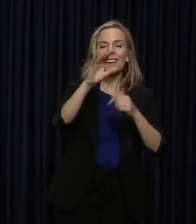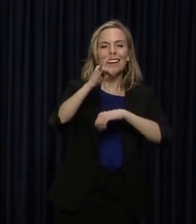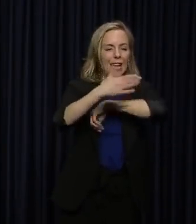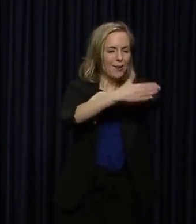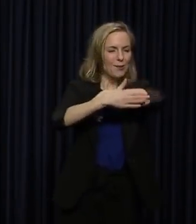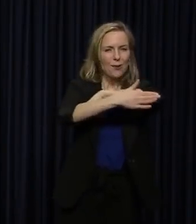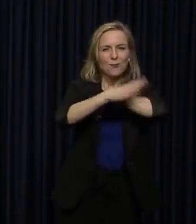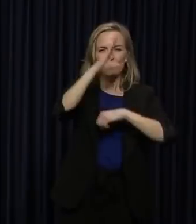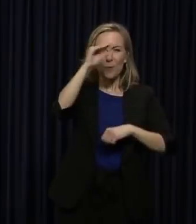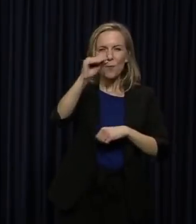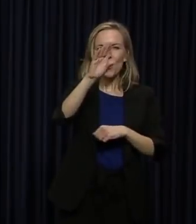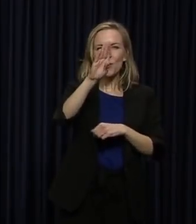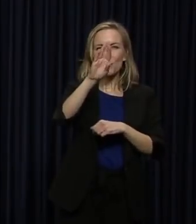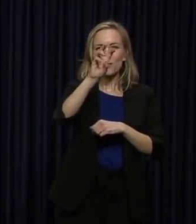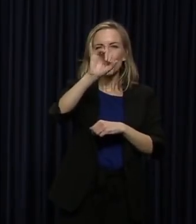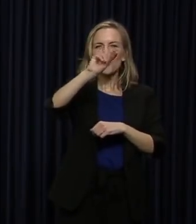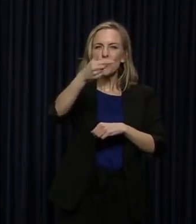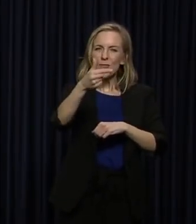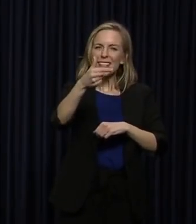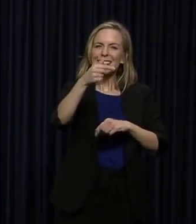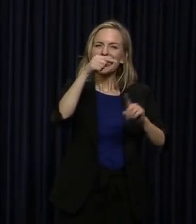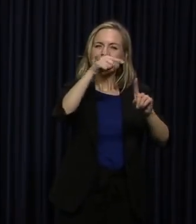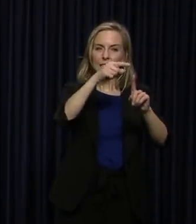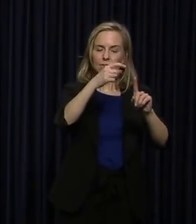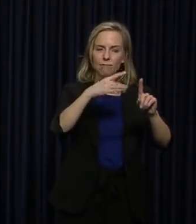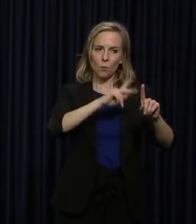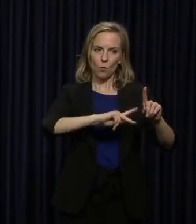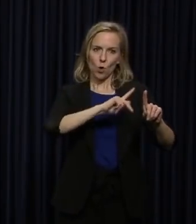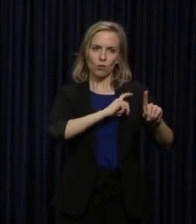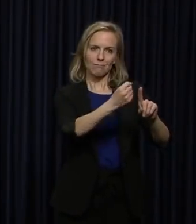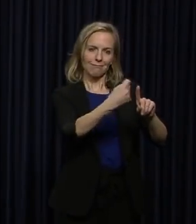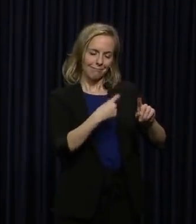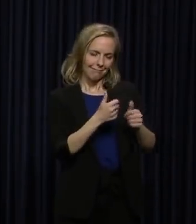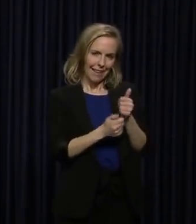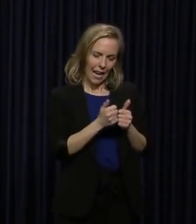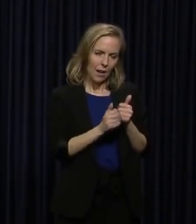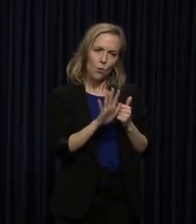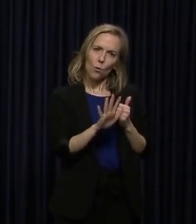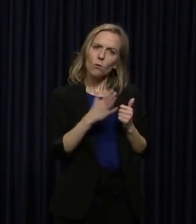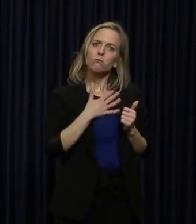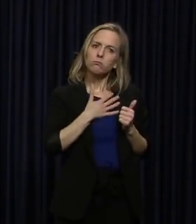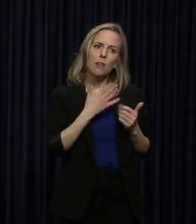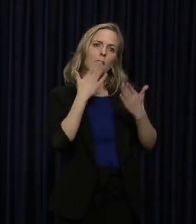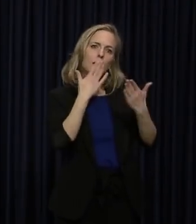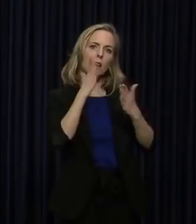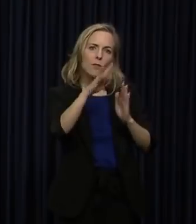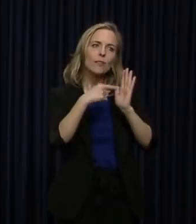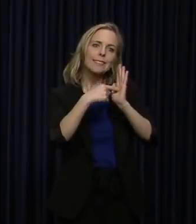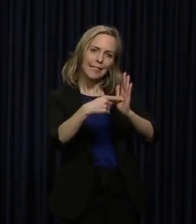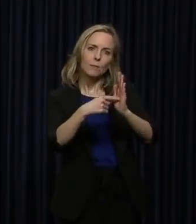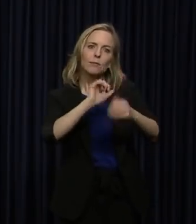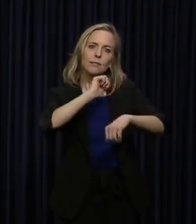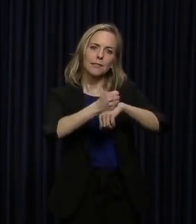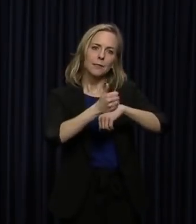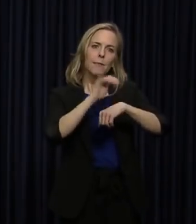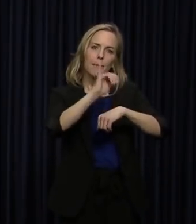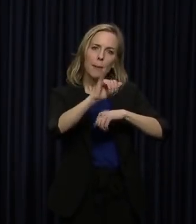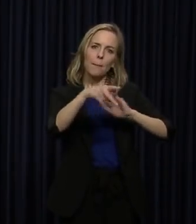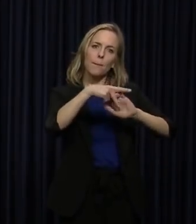Brewing sent me a personal text. I want to thank them for their example and so many others out there.